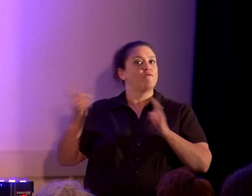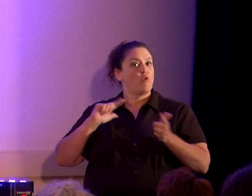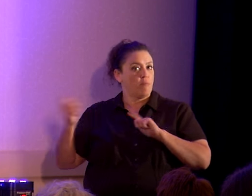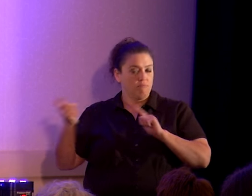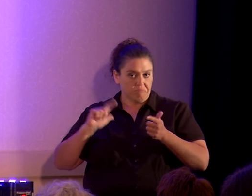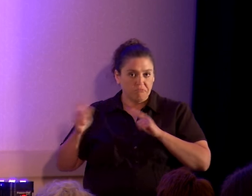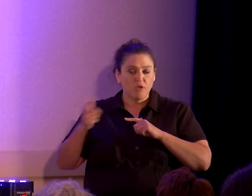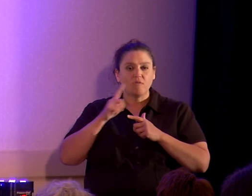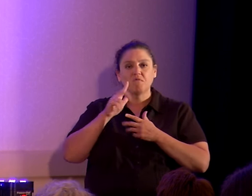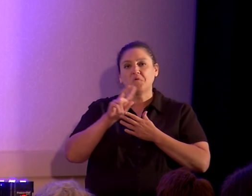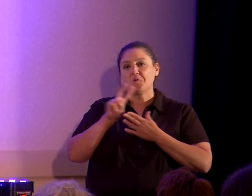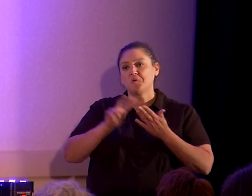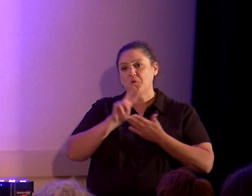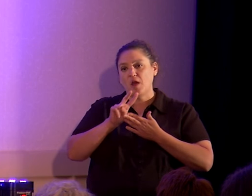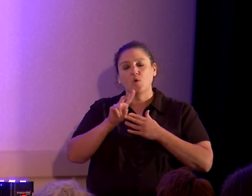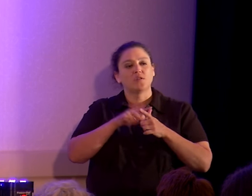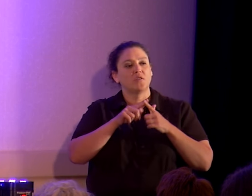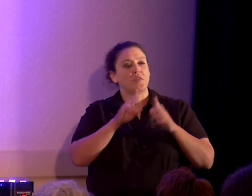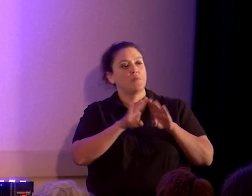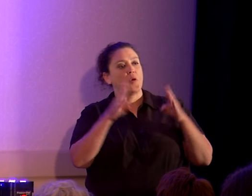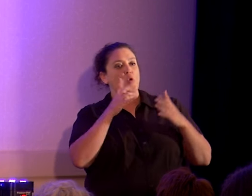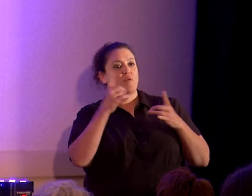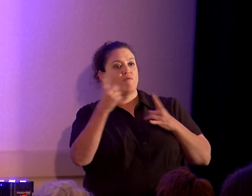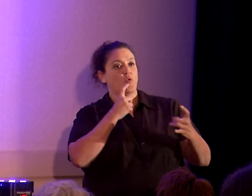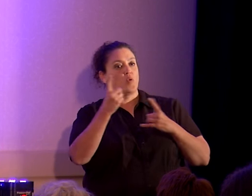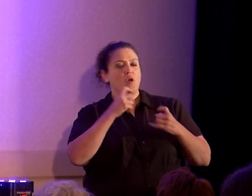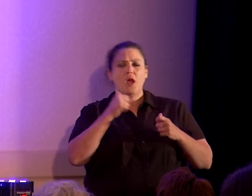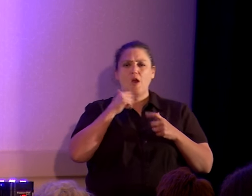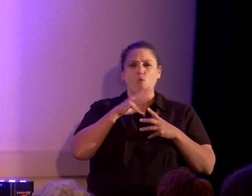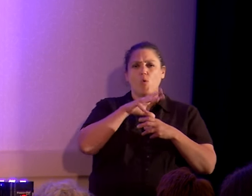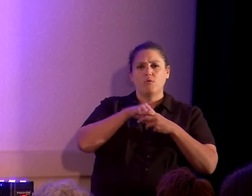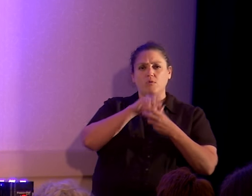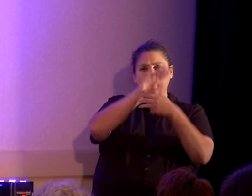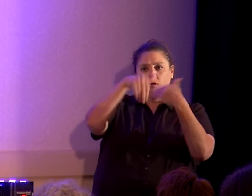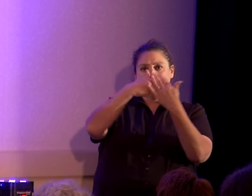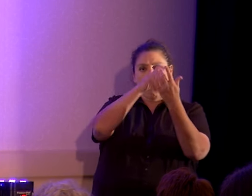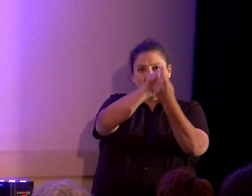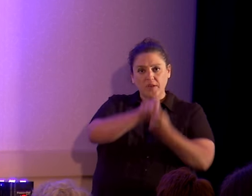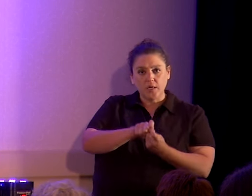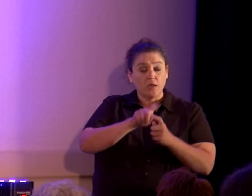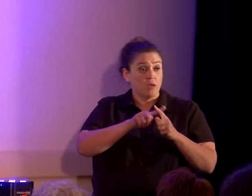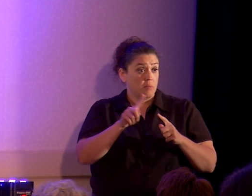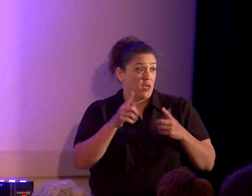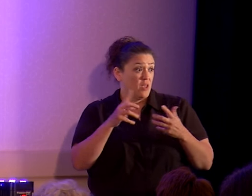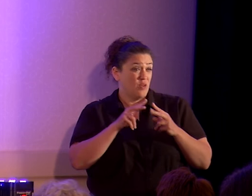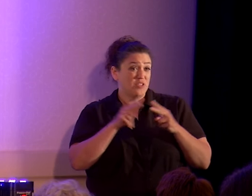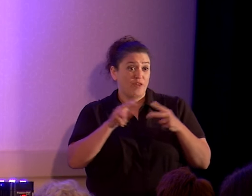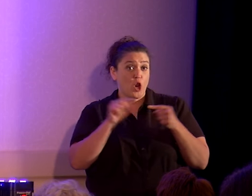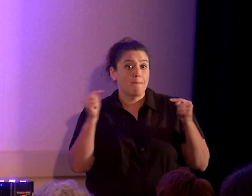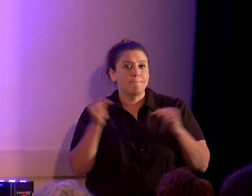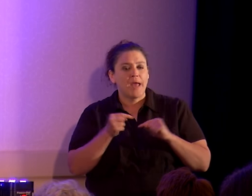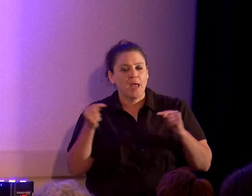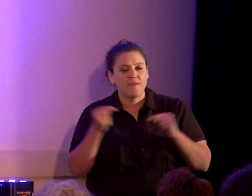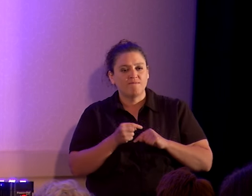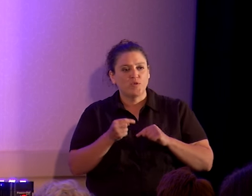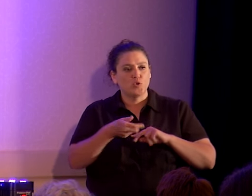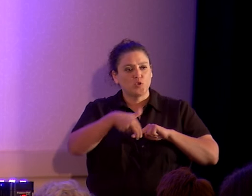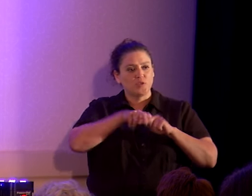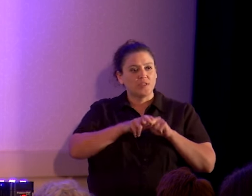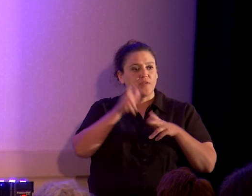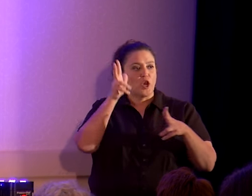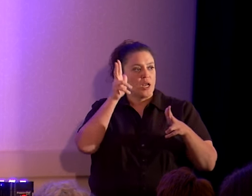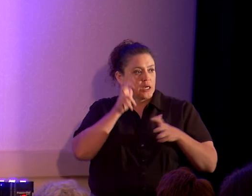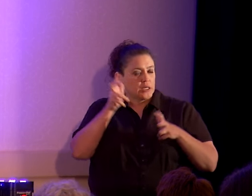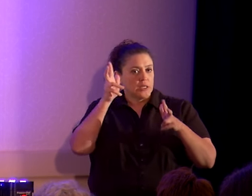And while I won't go into all the details of everything that happened, it was painful to sit there and listen to preacher after